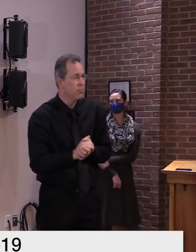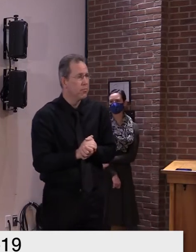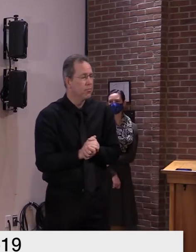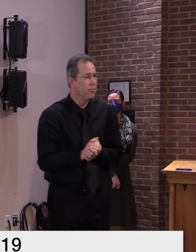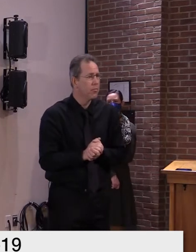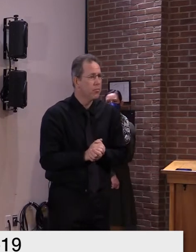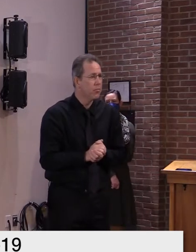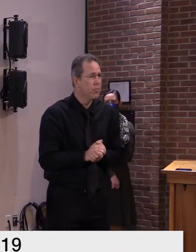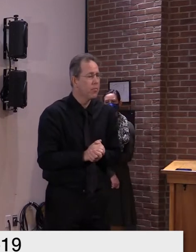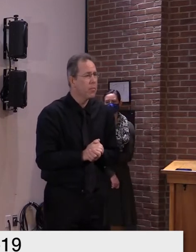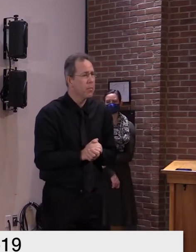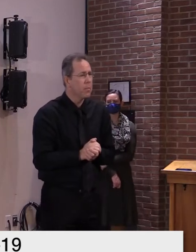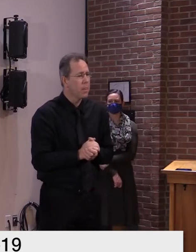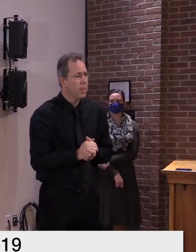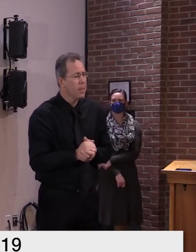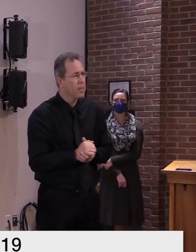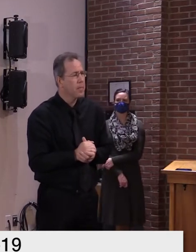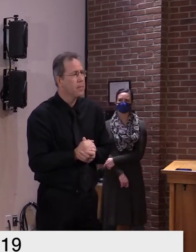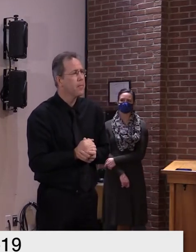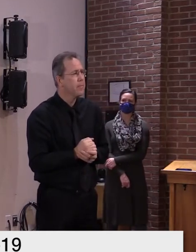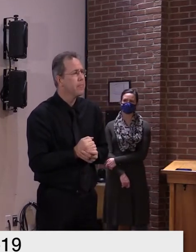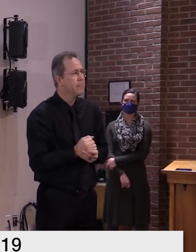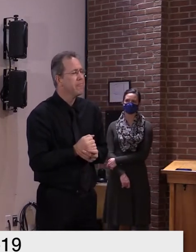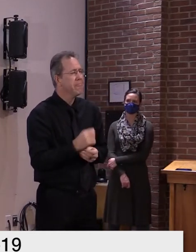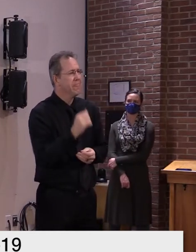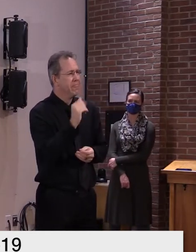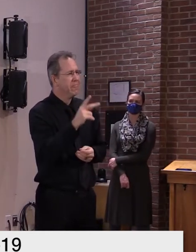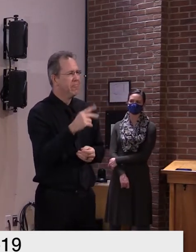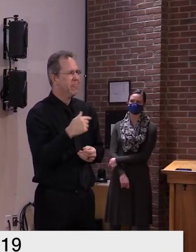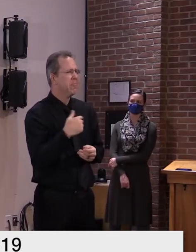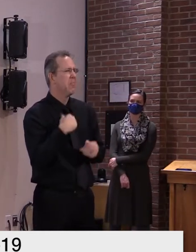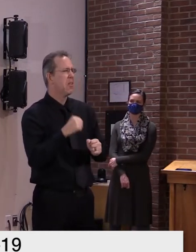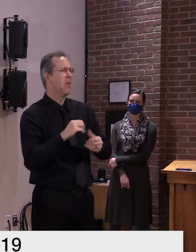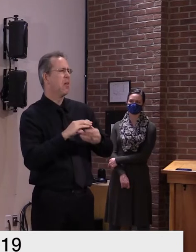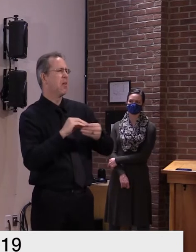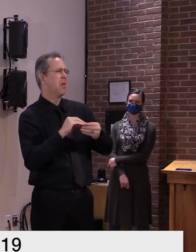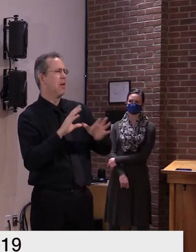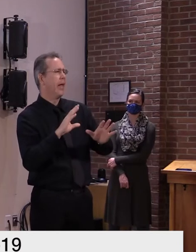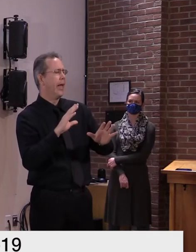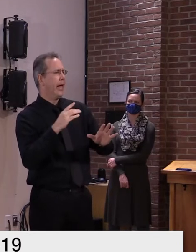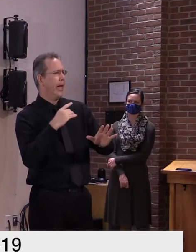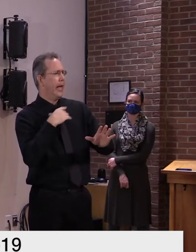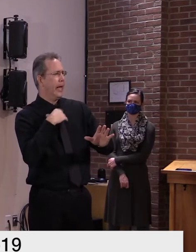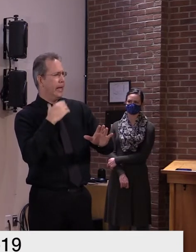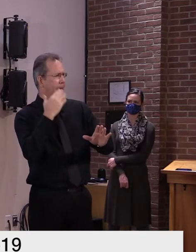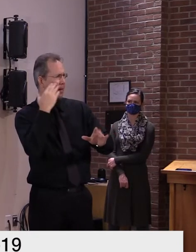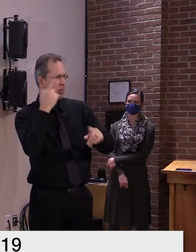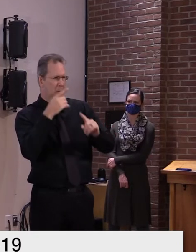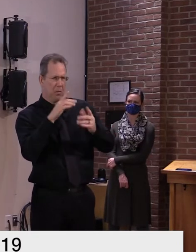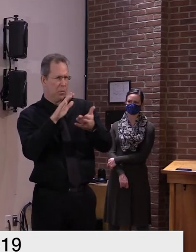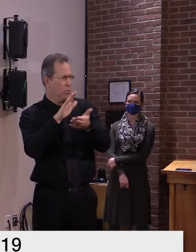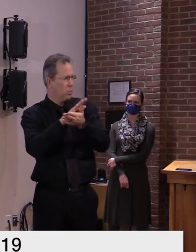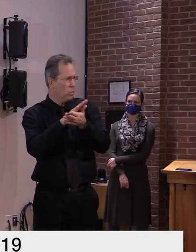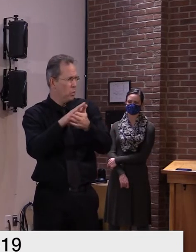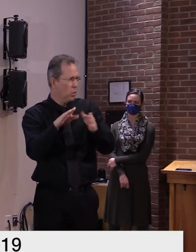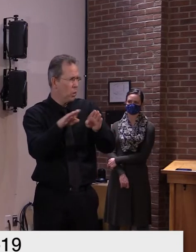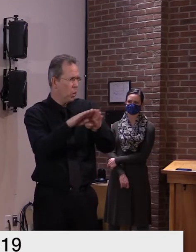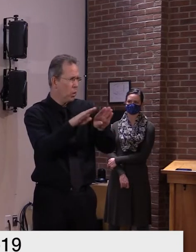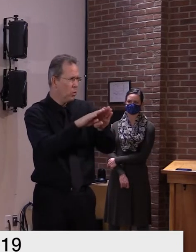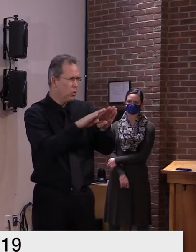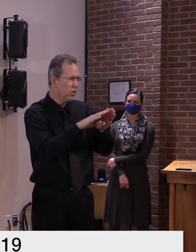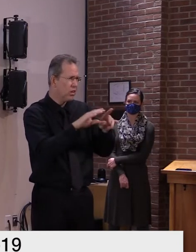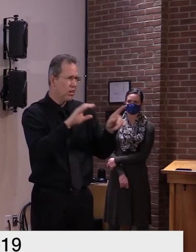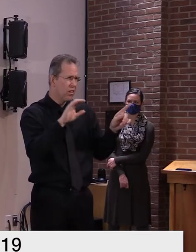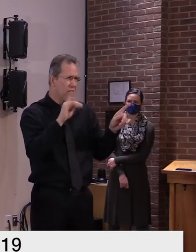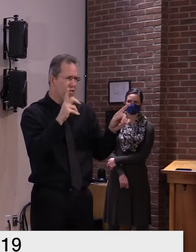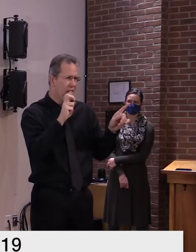hi this is deputy secretary boucher we're not i'm not aware of a school closure it's possible that one of